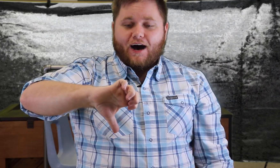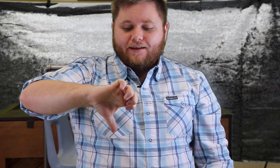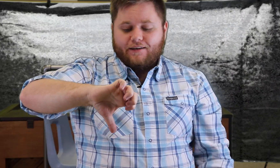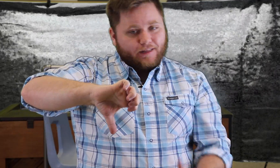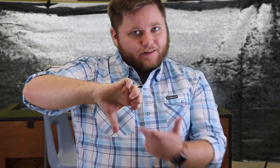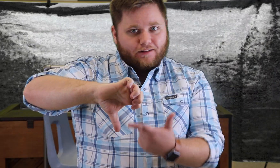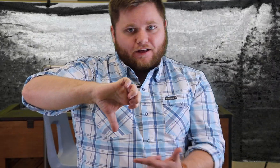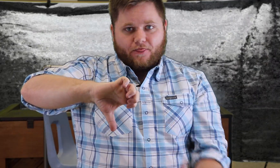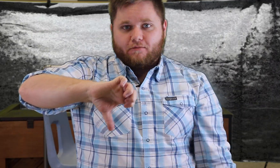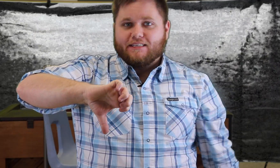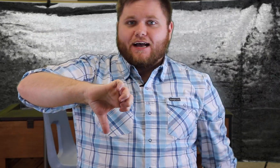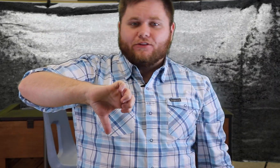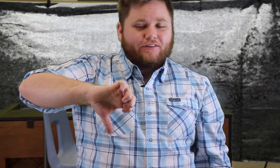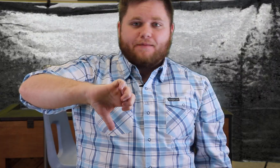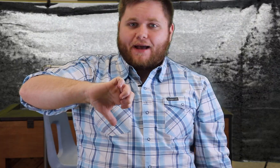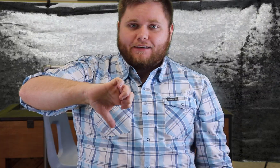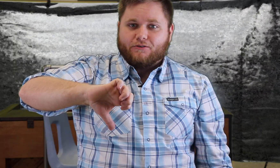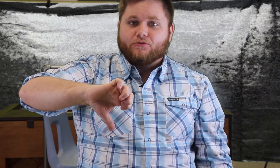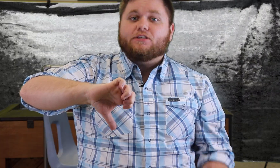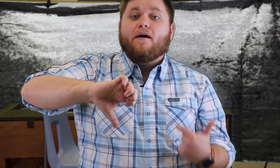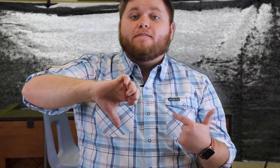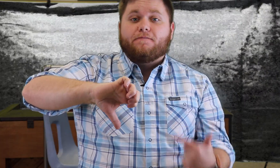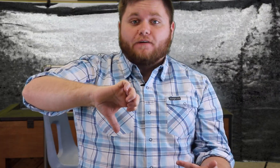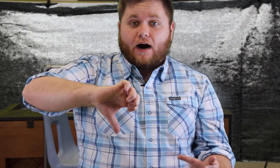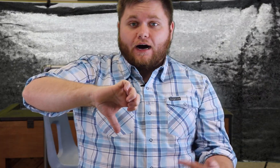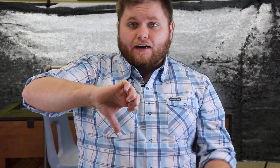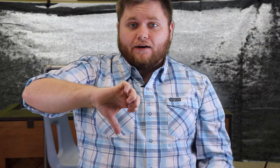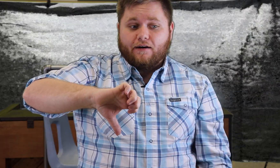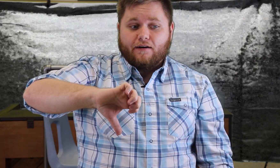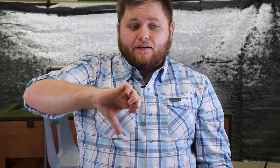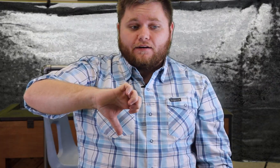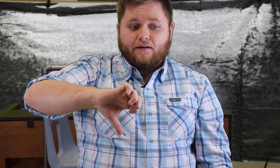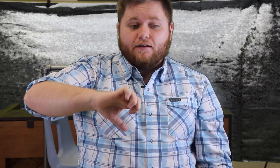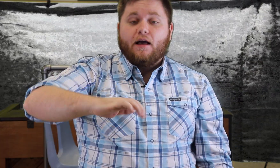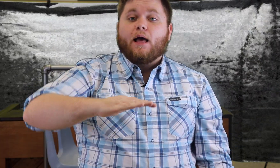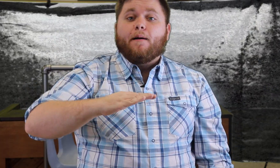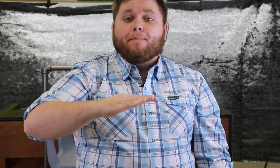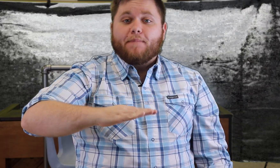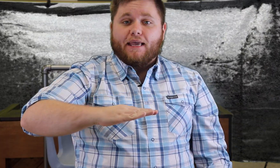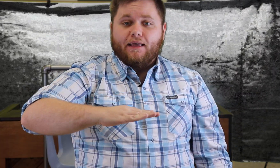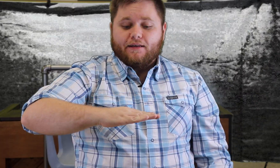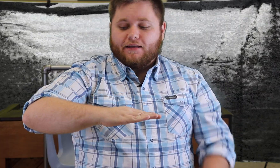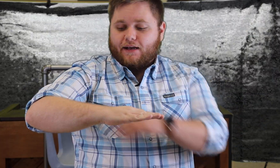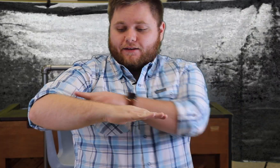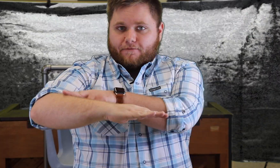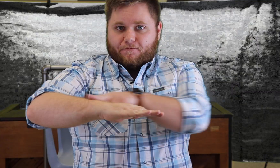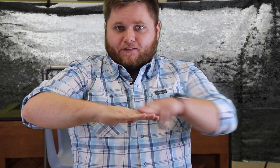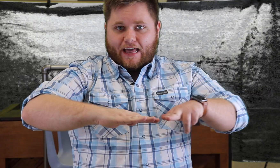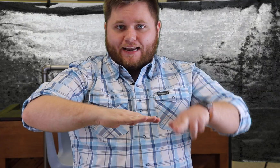fa a thumbs down looks like bad news fa mi flat